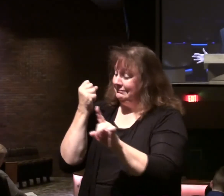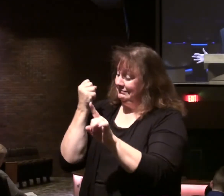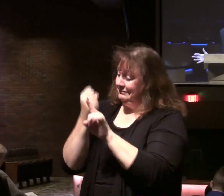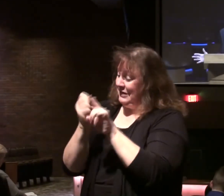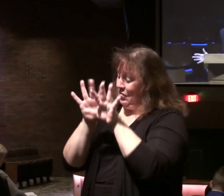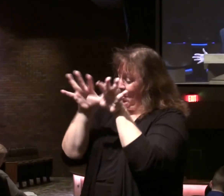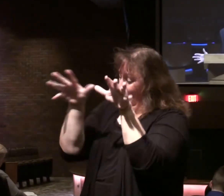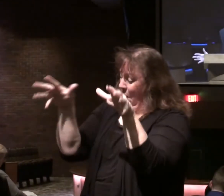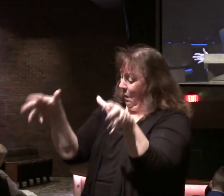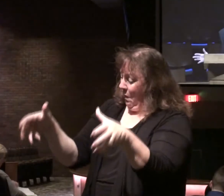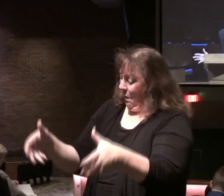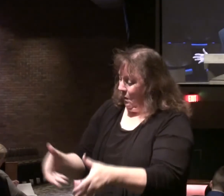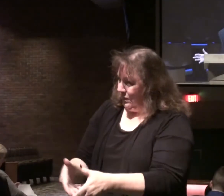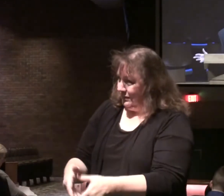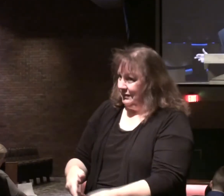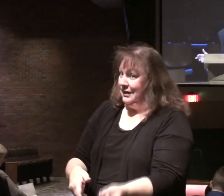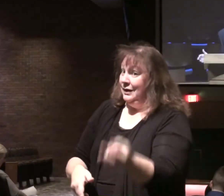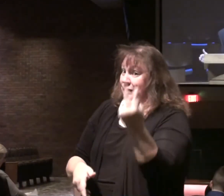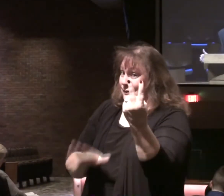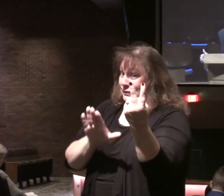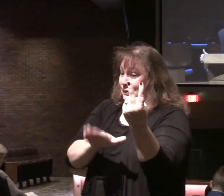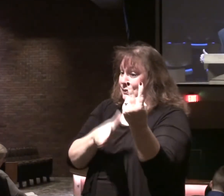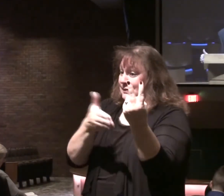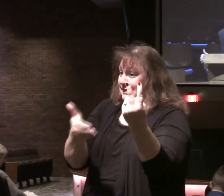And they're going to die in Jerusalem.